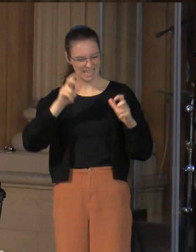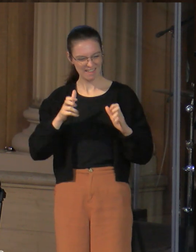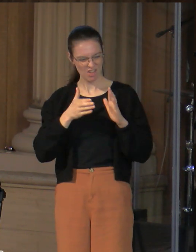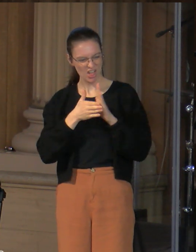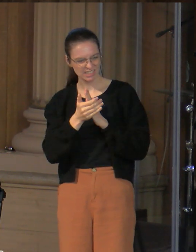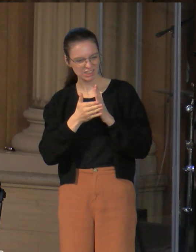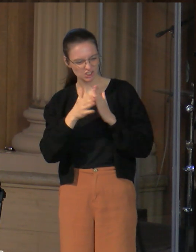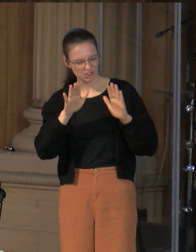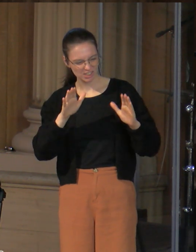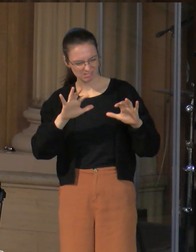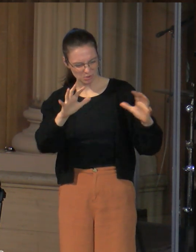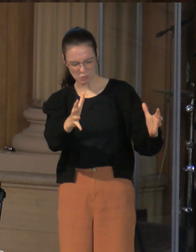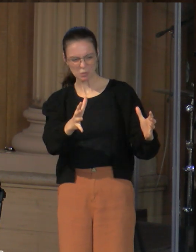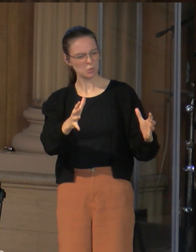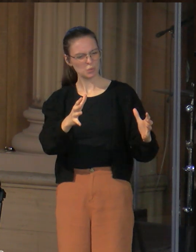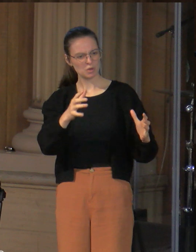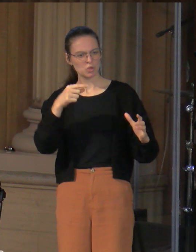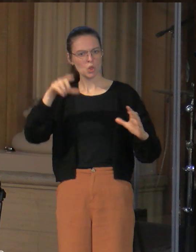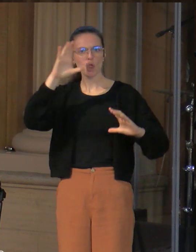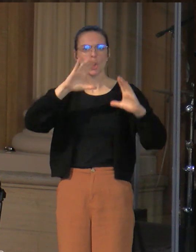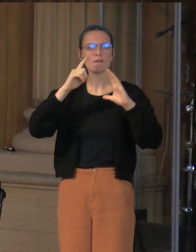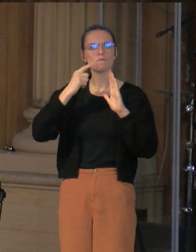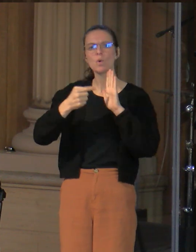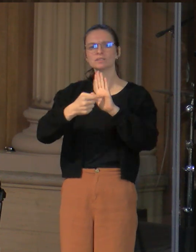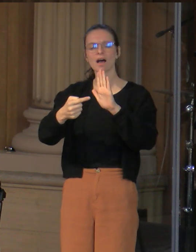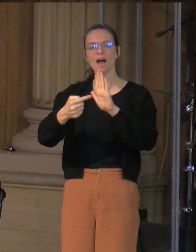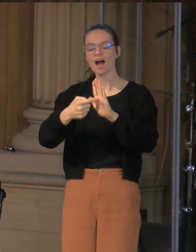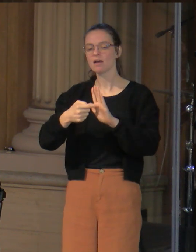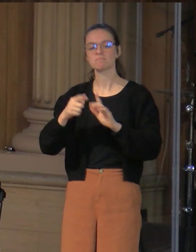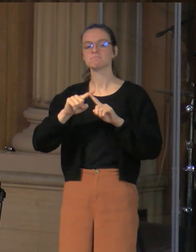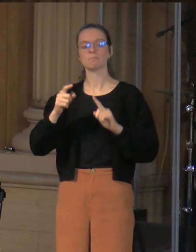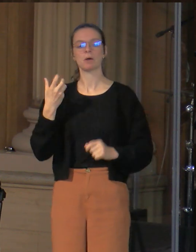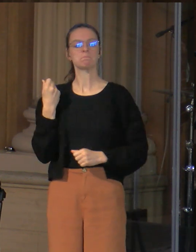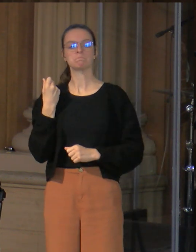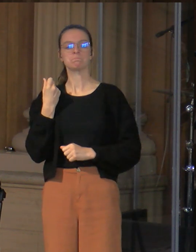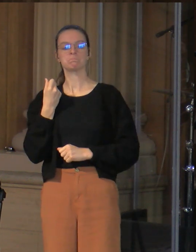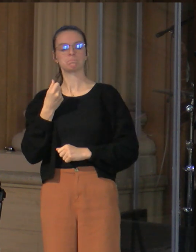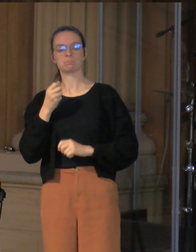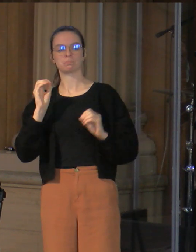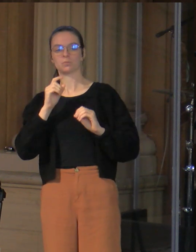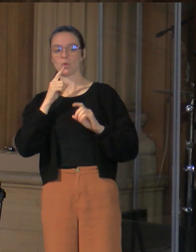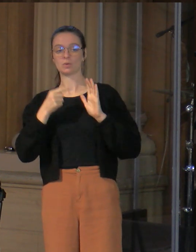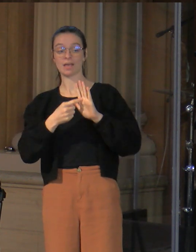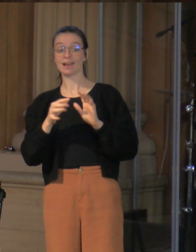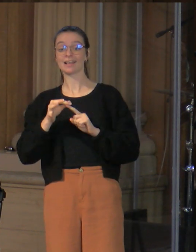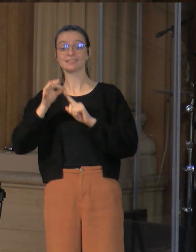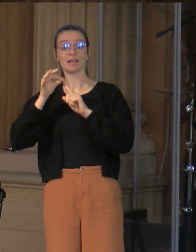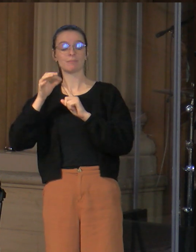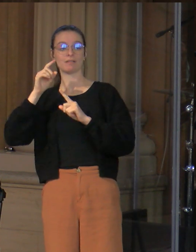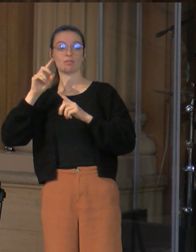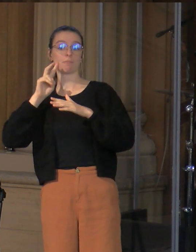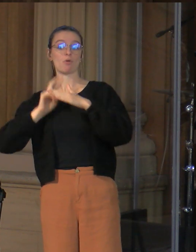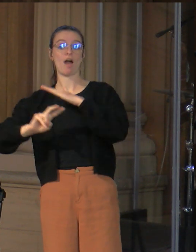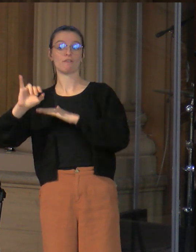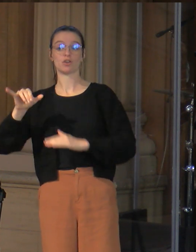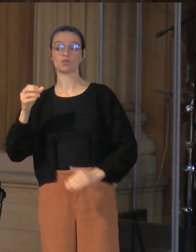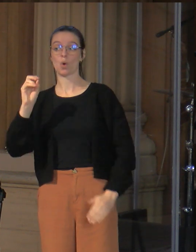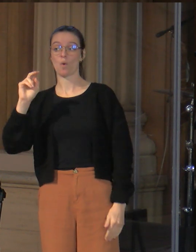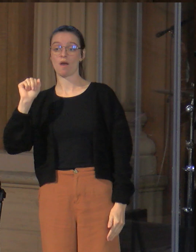for a sign. But no sign will be given to it except the sign of the prophet Jonah. For just as Jonah was three days and three nights in the